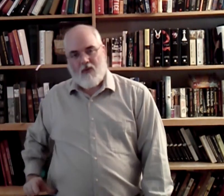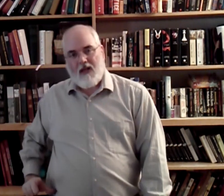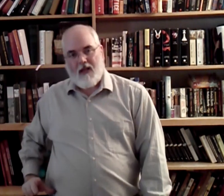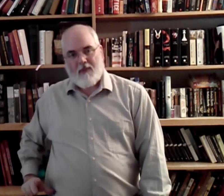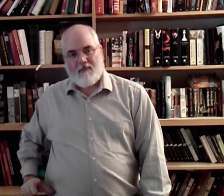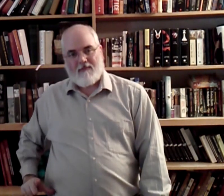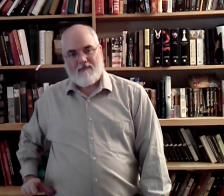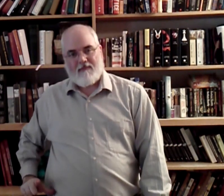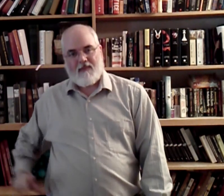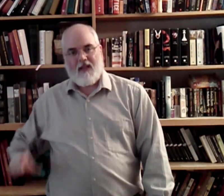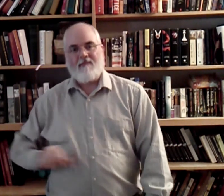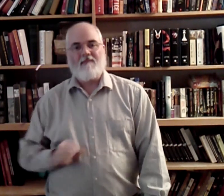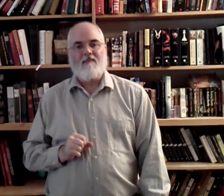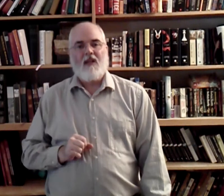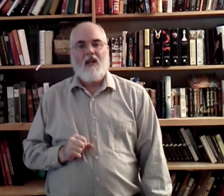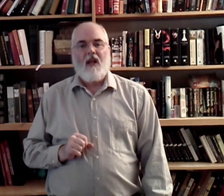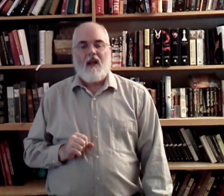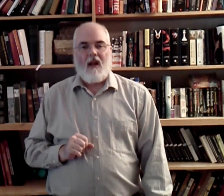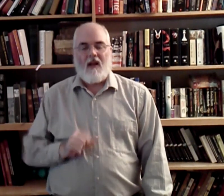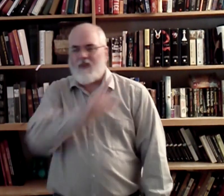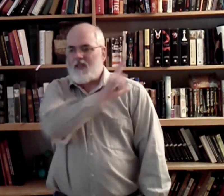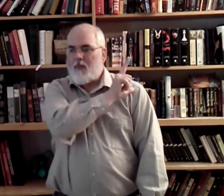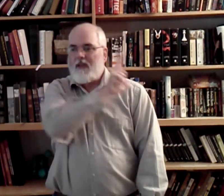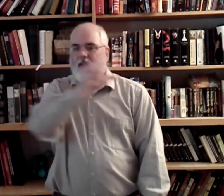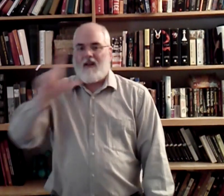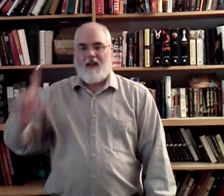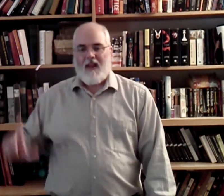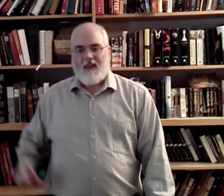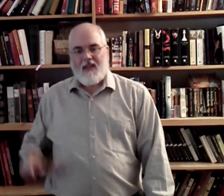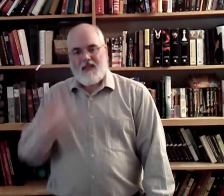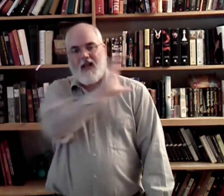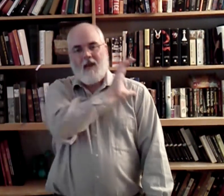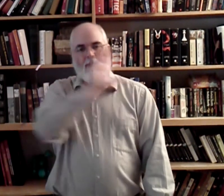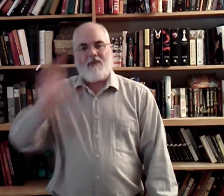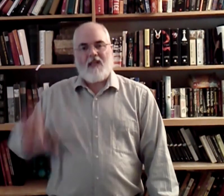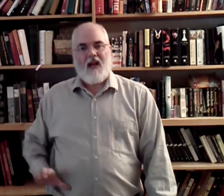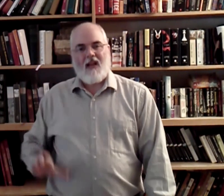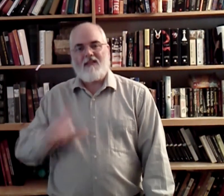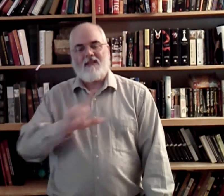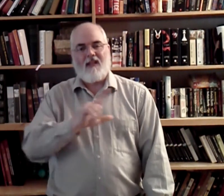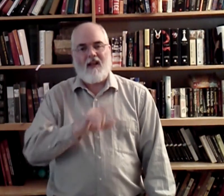right hip. Okay? Uh. For some reason. These types of signs. Uh.